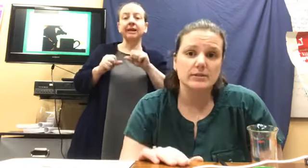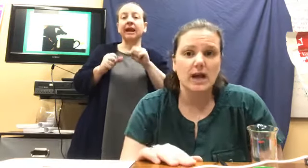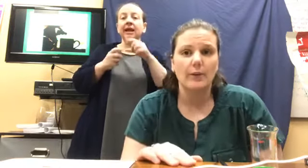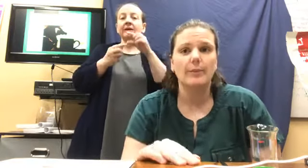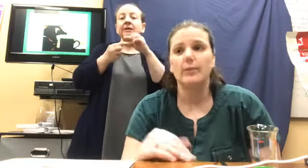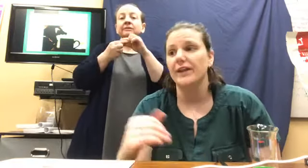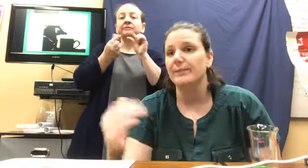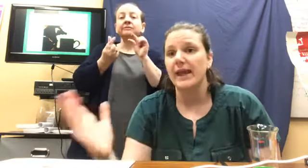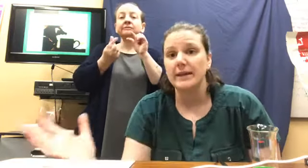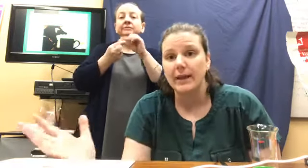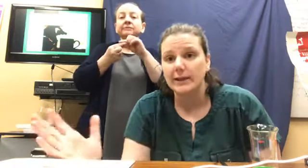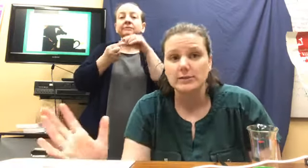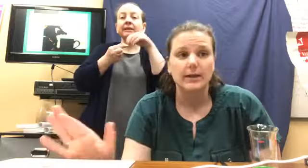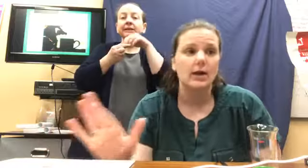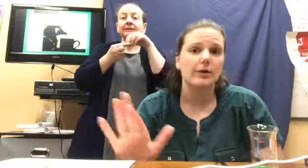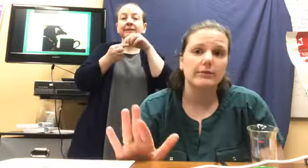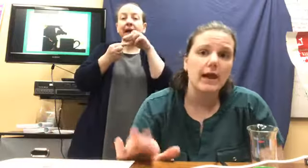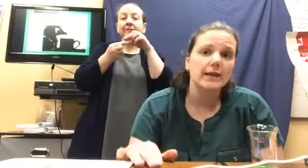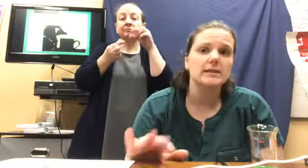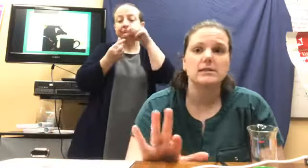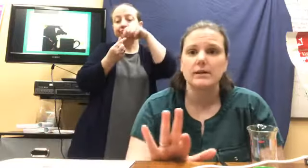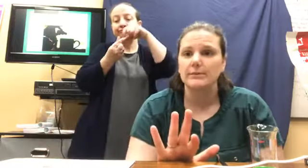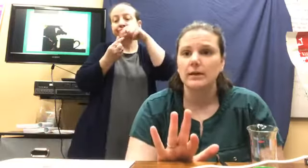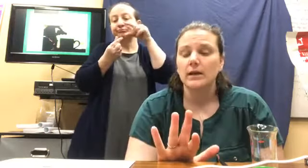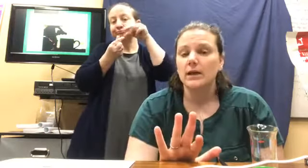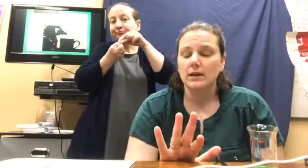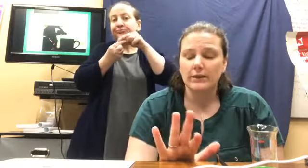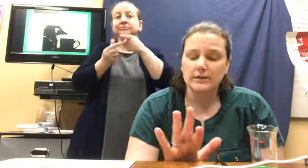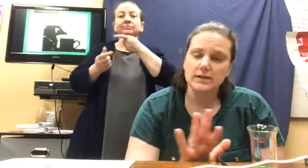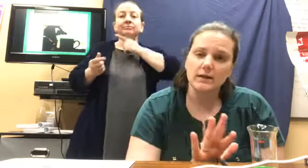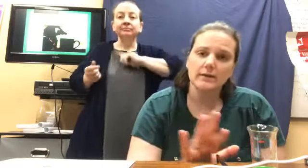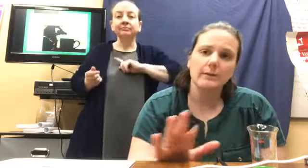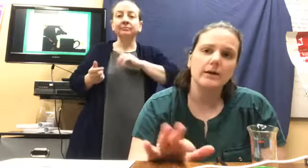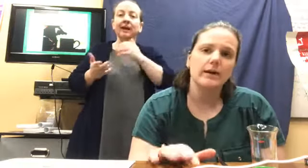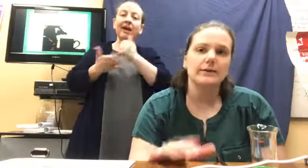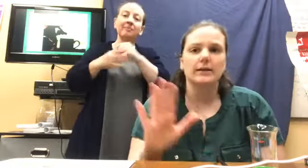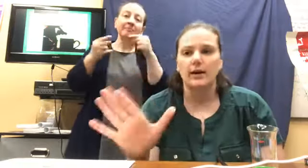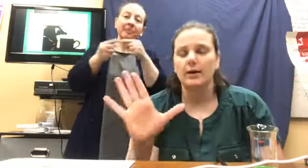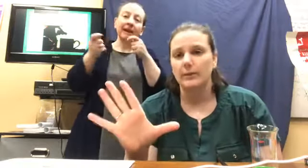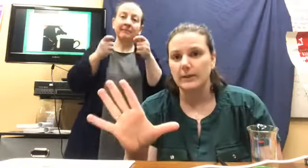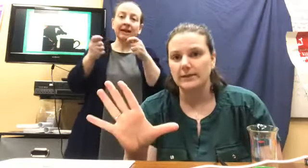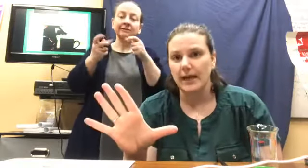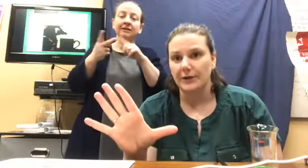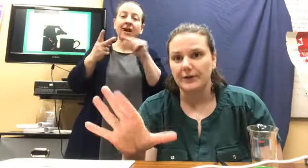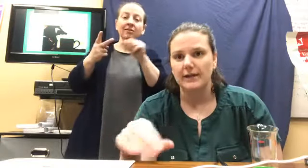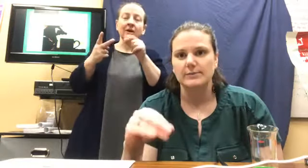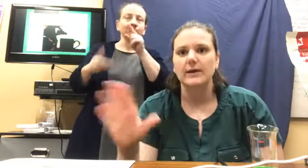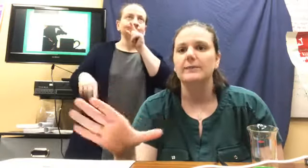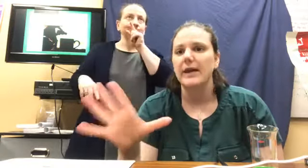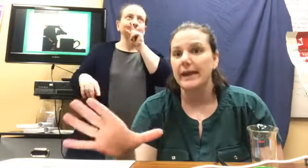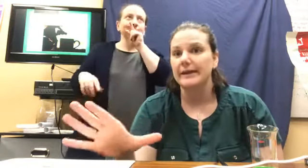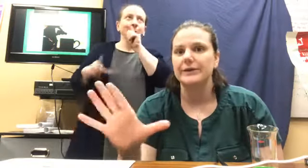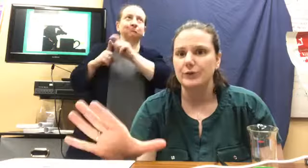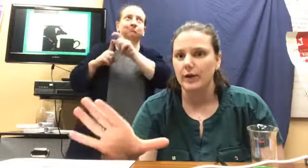to help with pain management, arthritis, some, some, well, not really, we won't say arthritis, but pain and joint